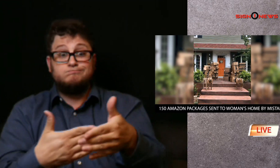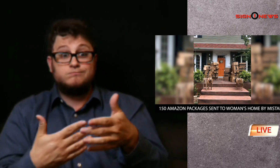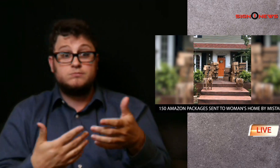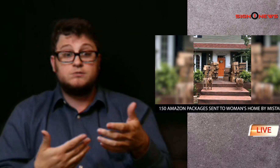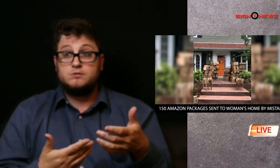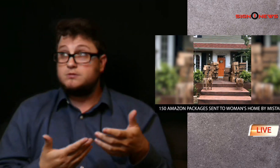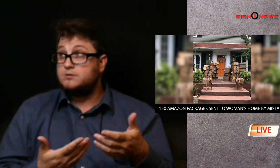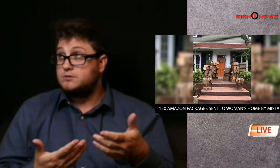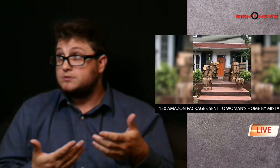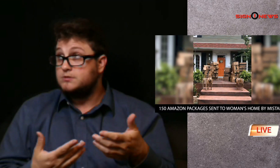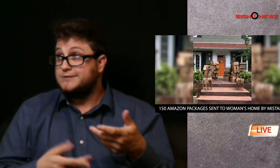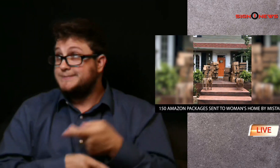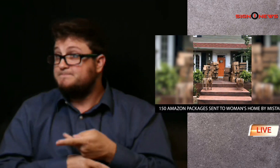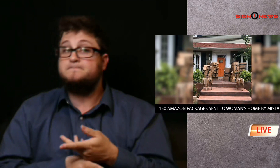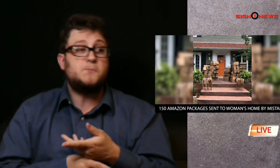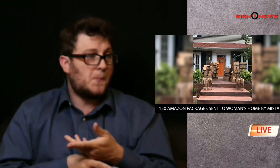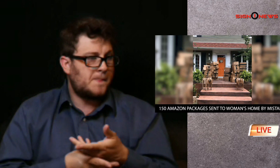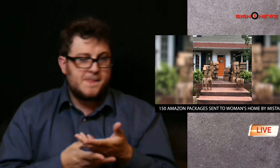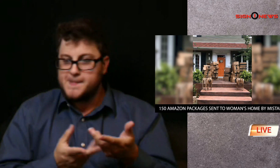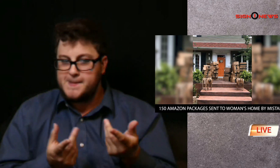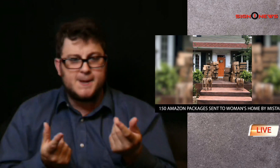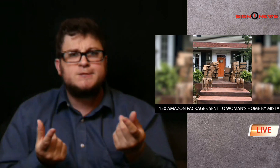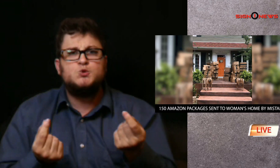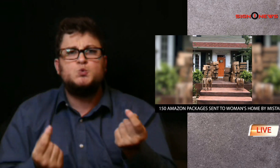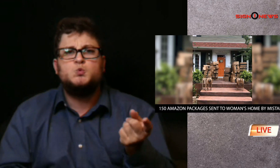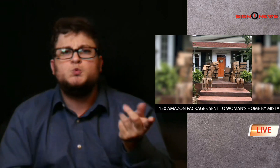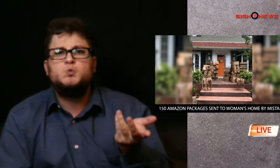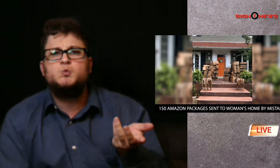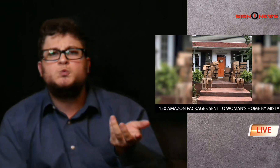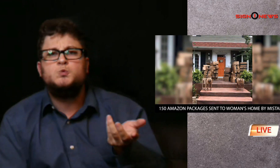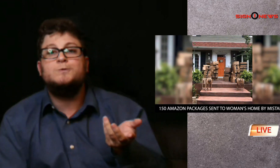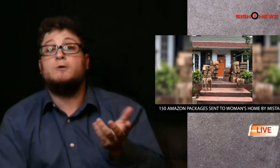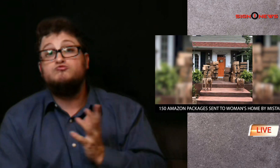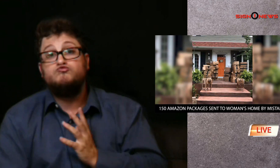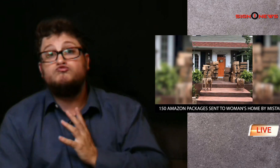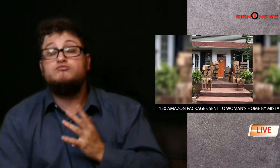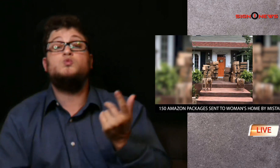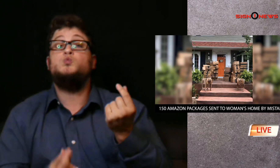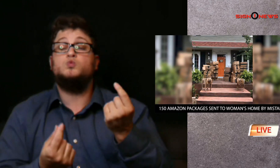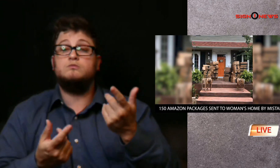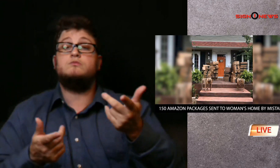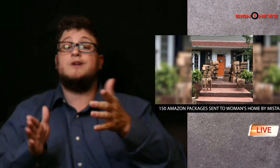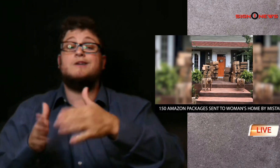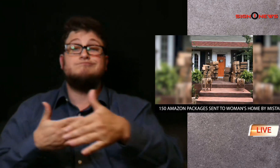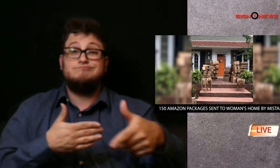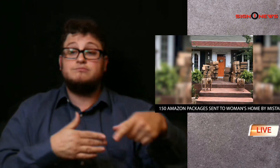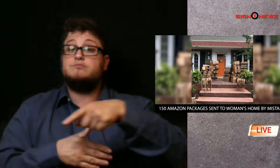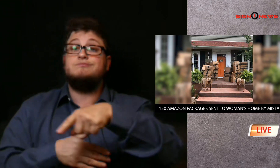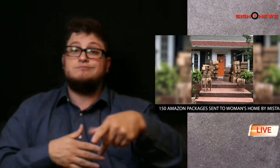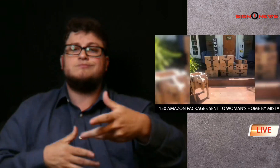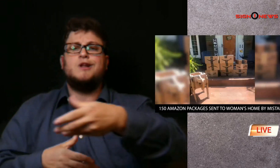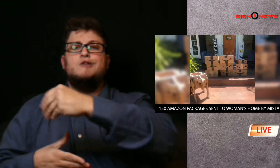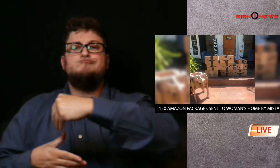so canaan was told to keep the packages and she in turn put them to good use